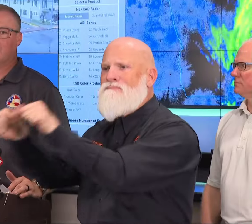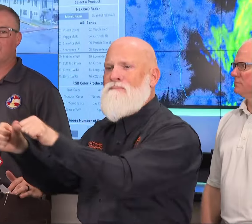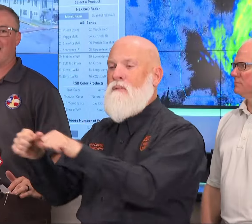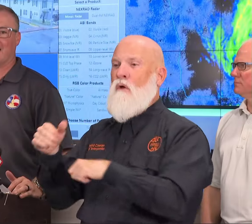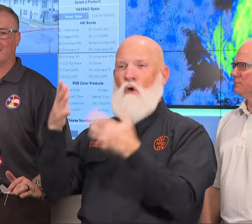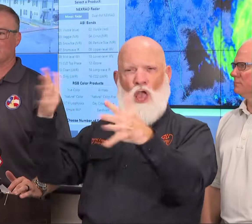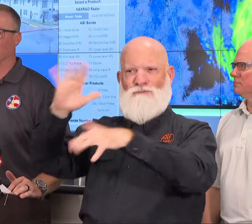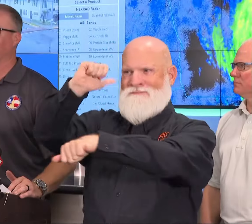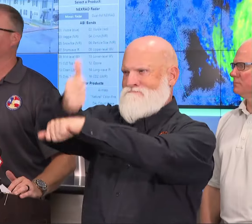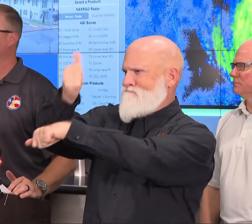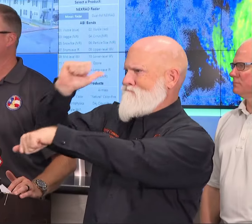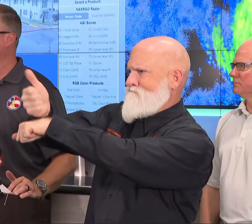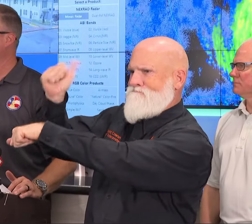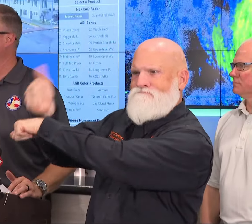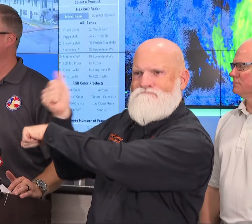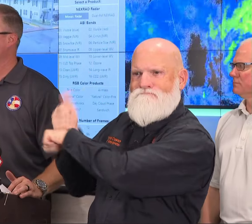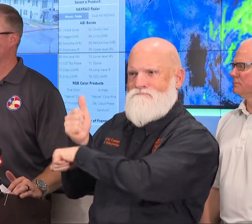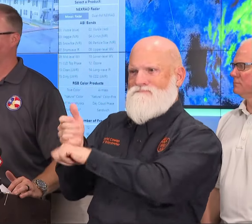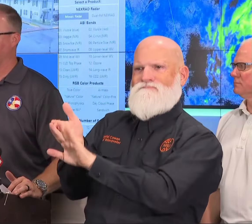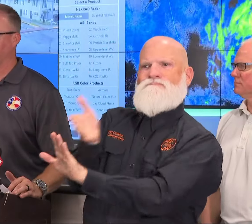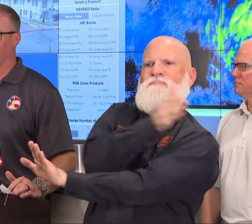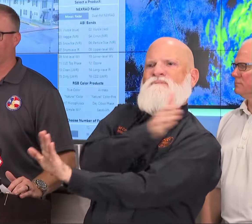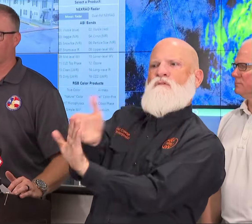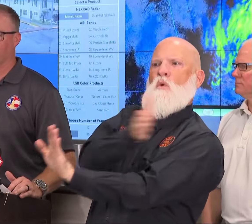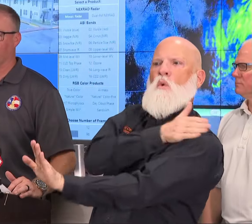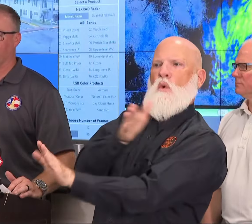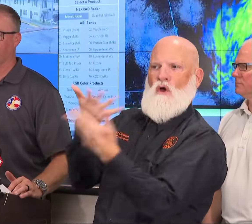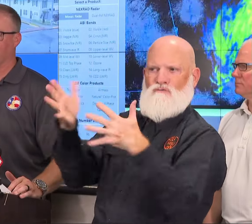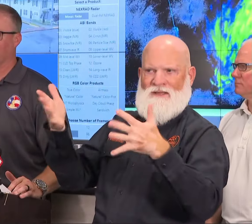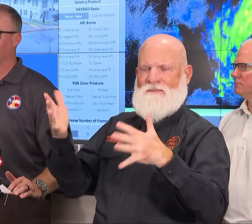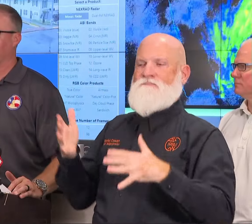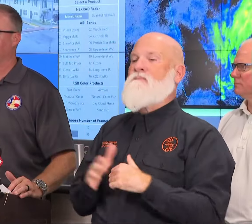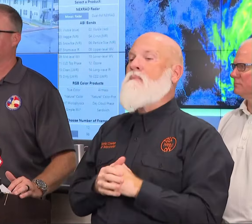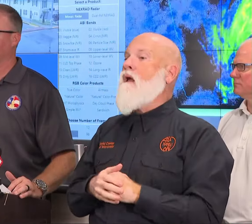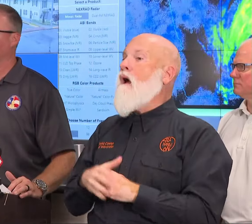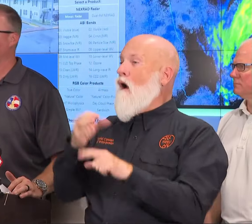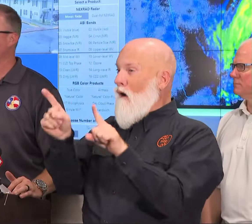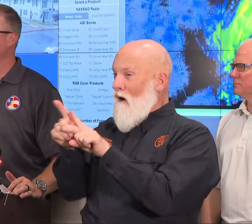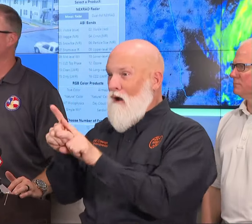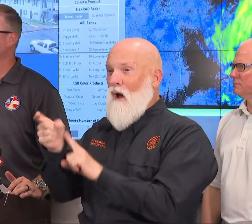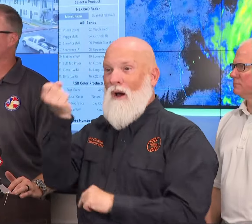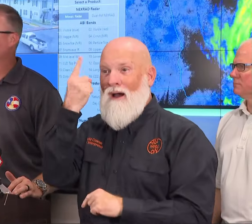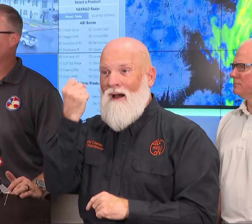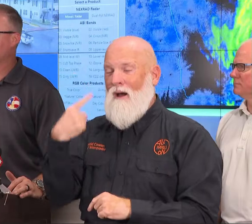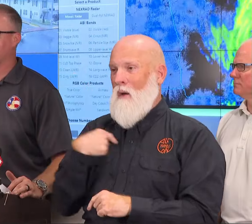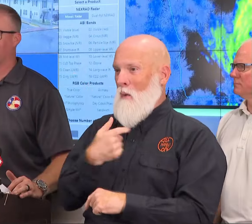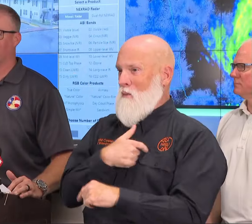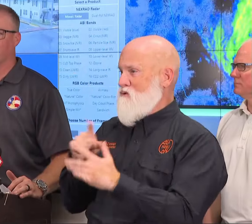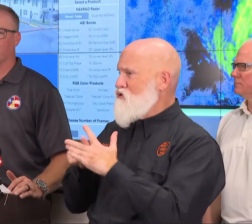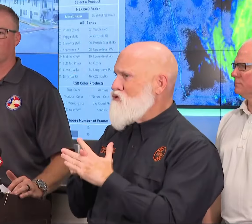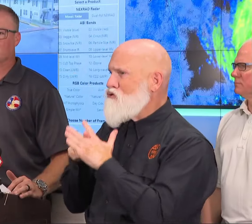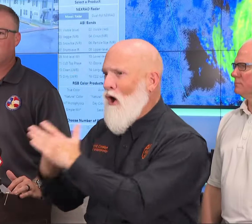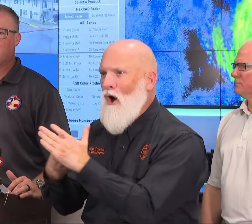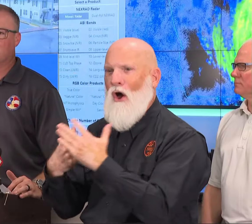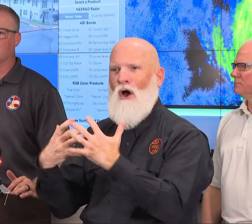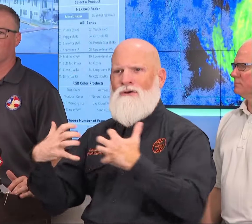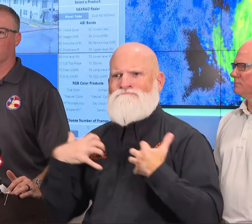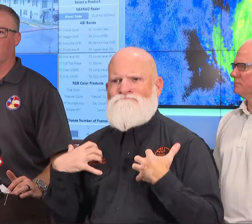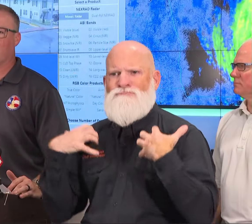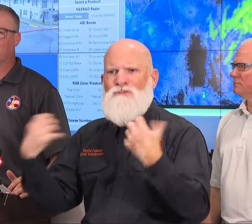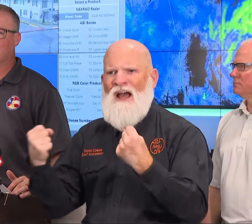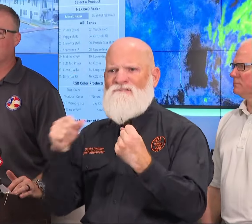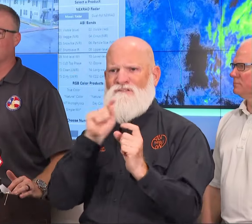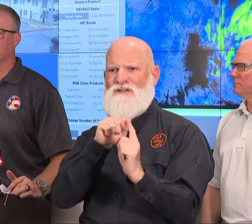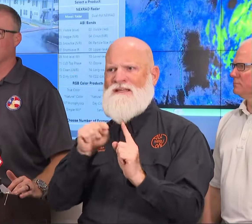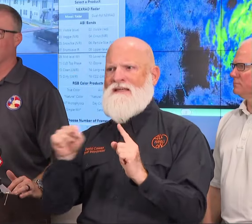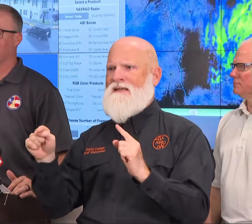behind us moving forward with some recovery efforts already. We have a lot of state resources out ready to respond. So